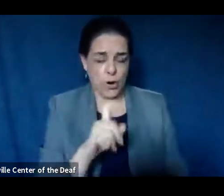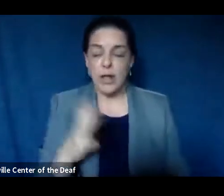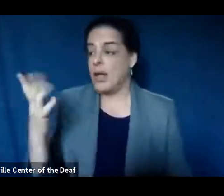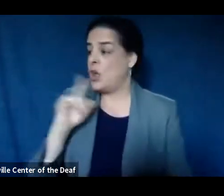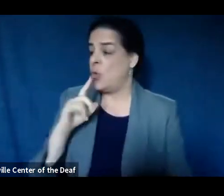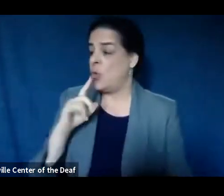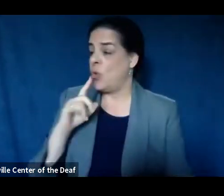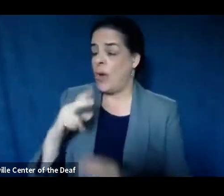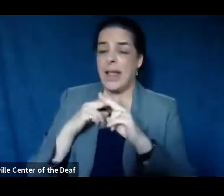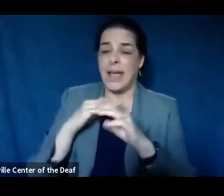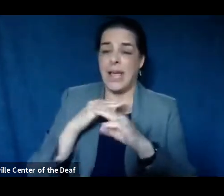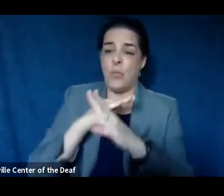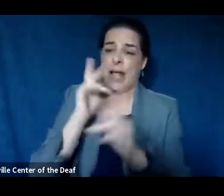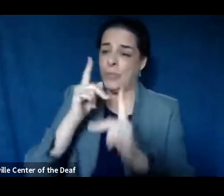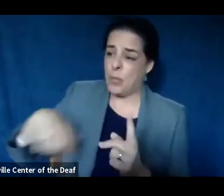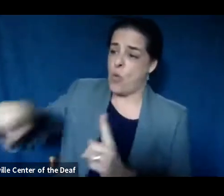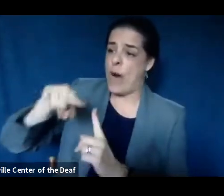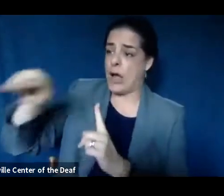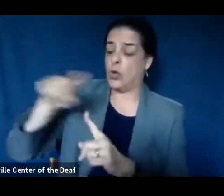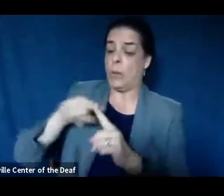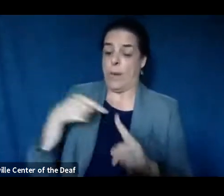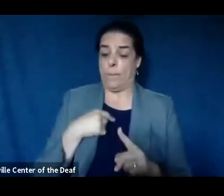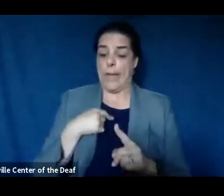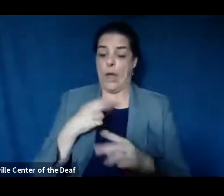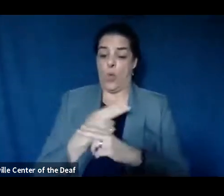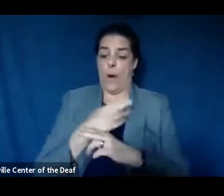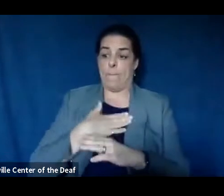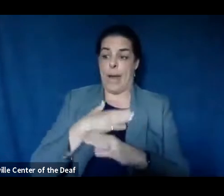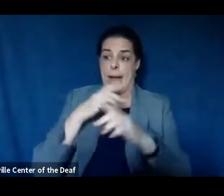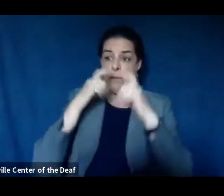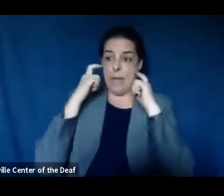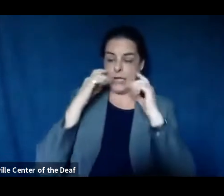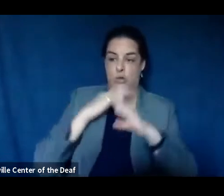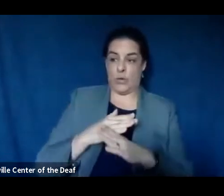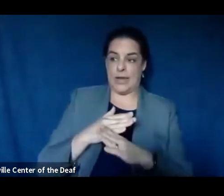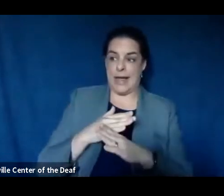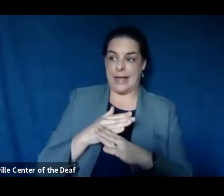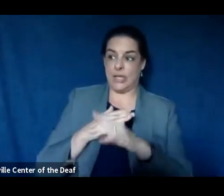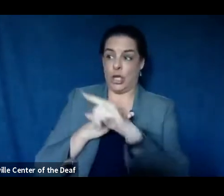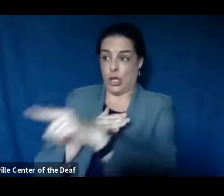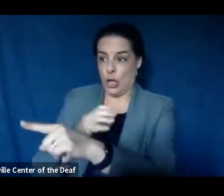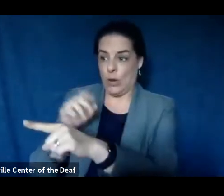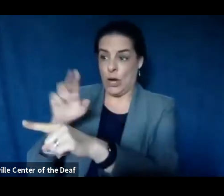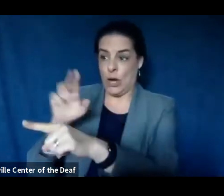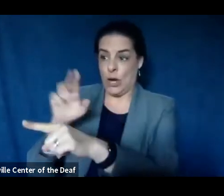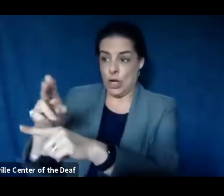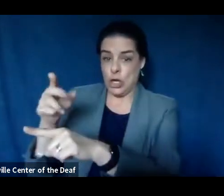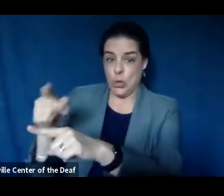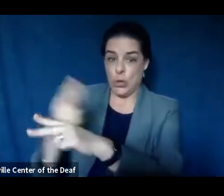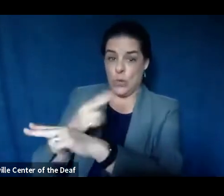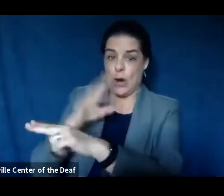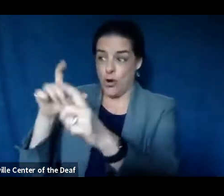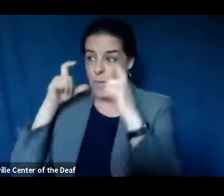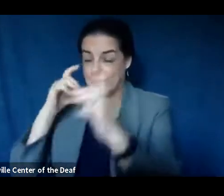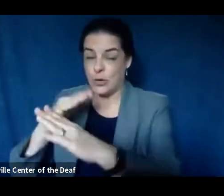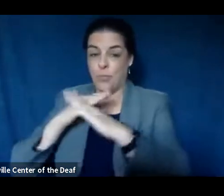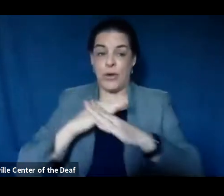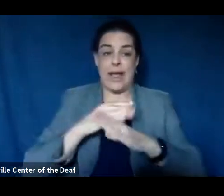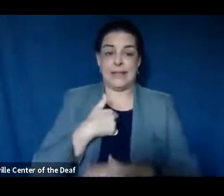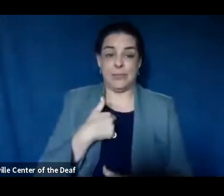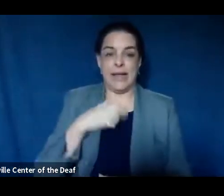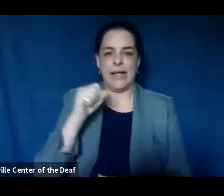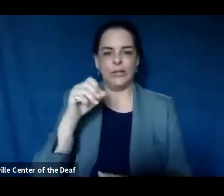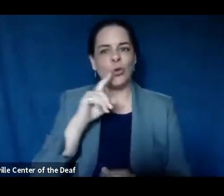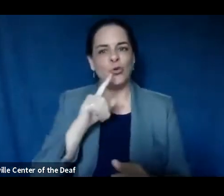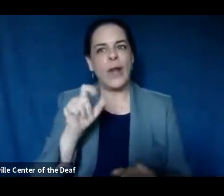protects the people around you, but me wearing my mask protects you and you wearing your mask protects me. So it's a team effort in this. And so we